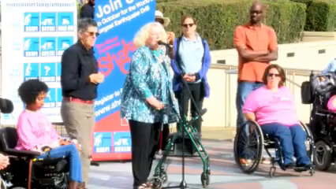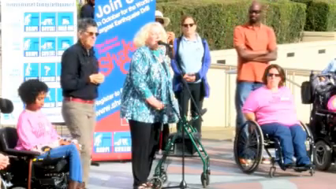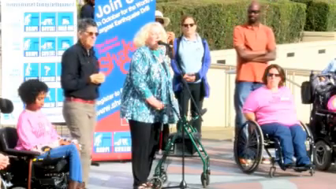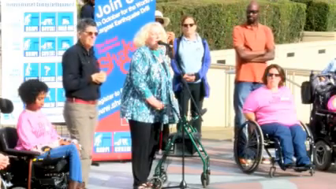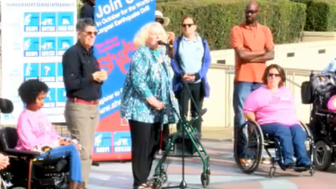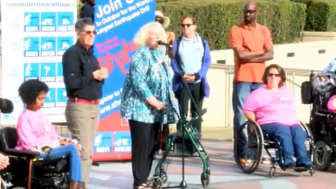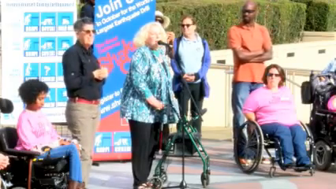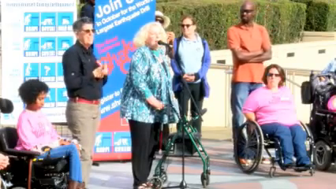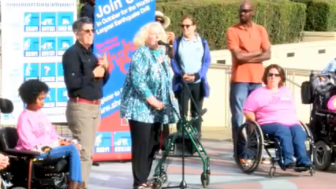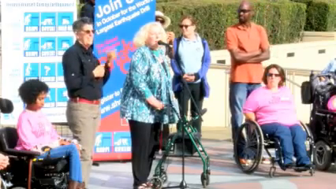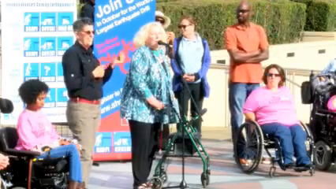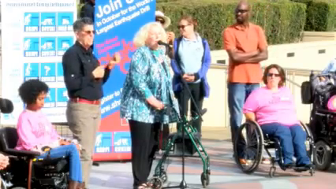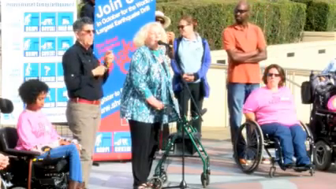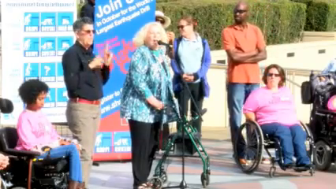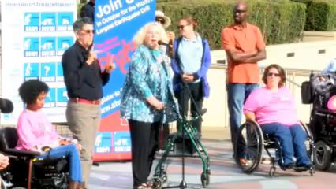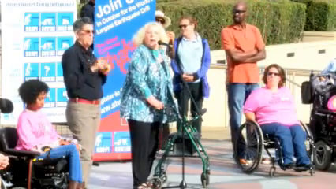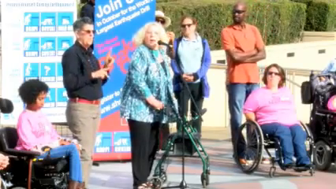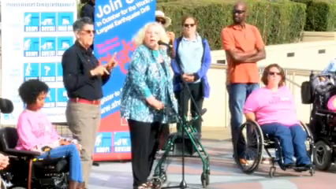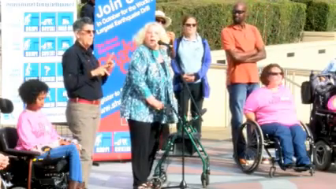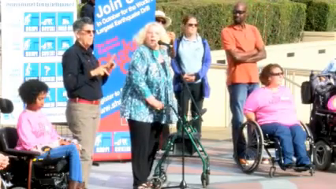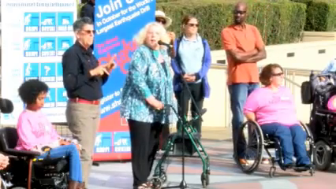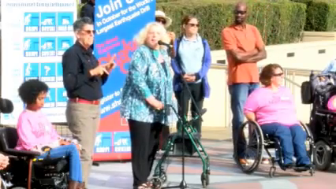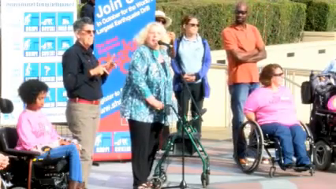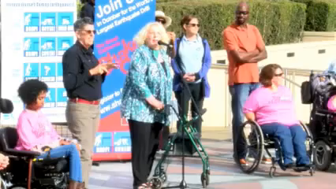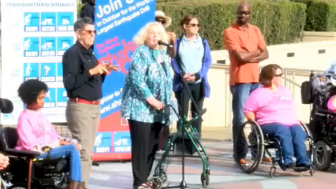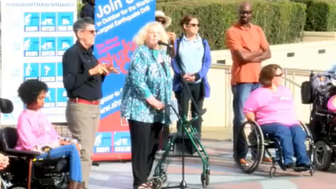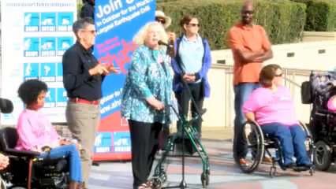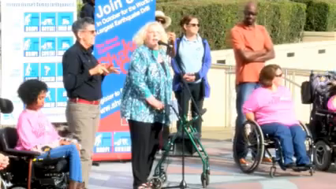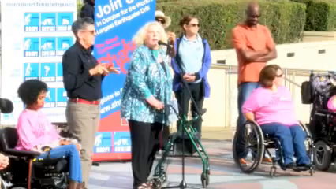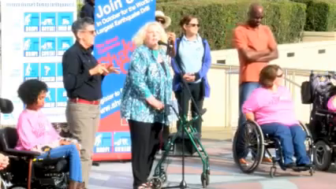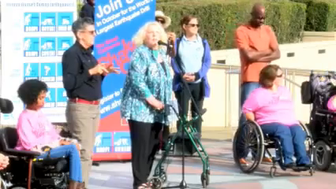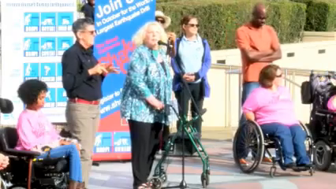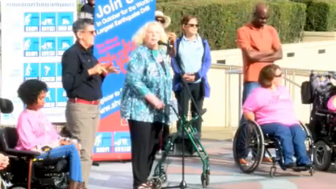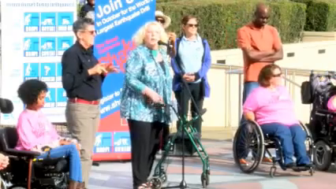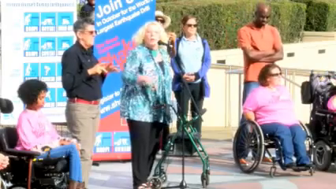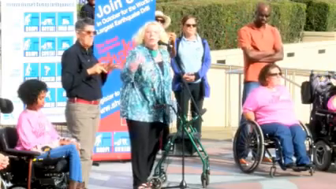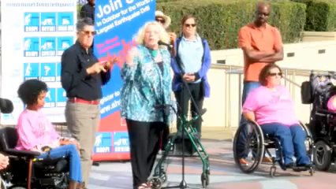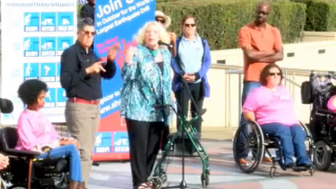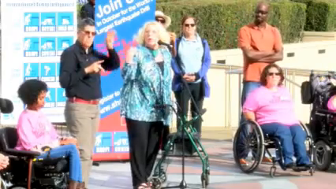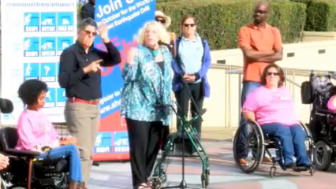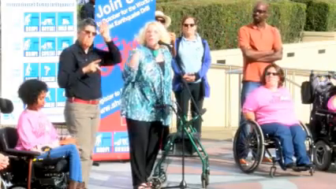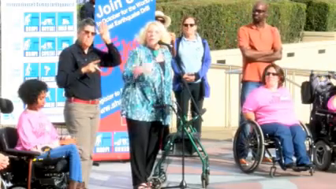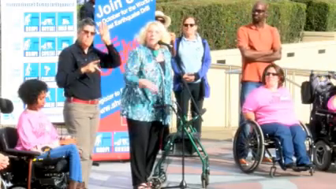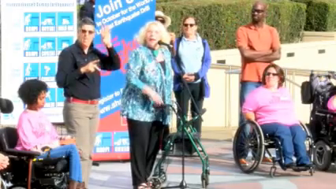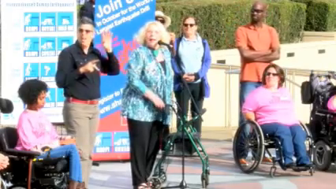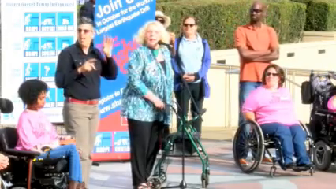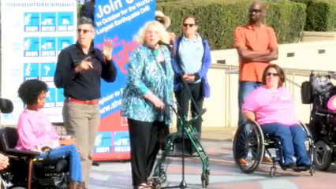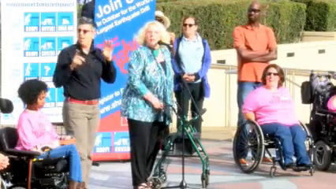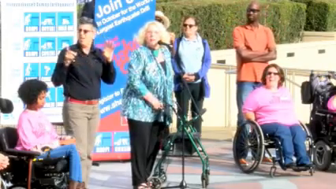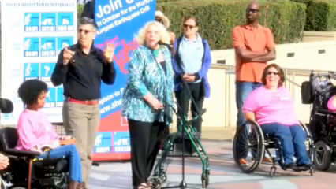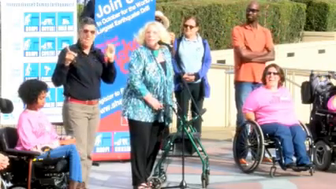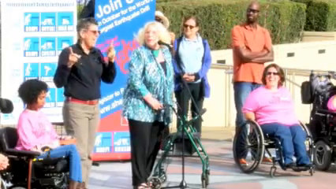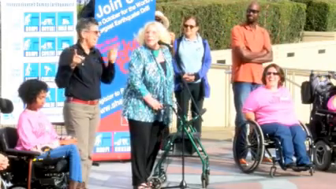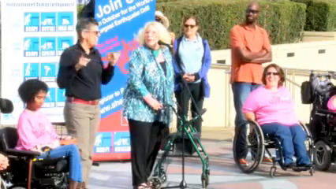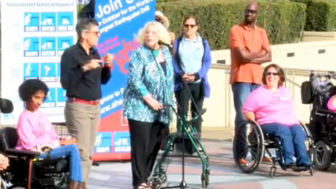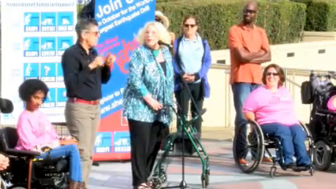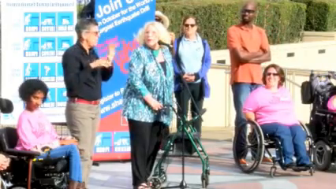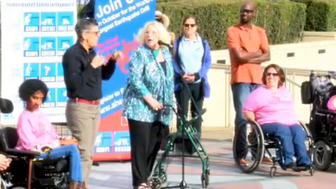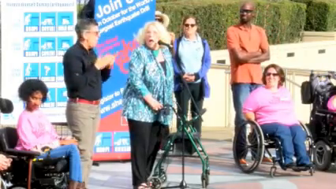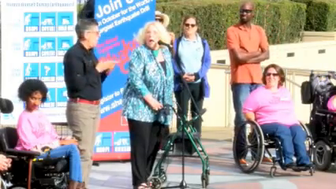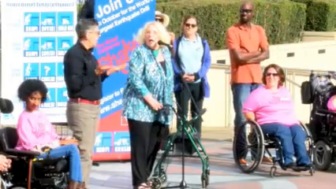And the people, it sounds like a fire engine, but they're all here. Where is that coming from?